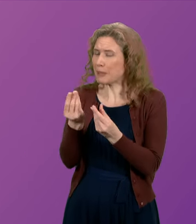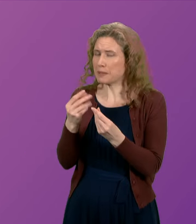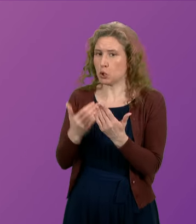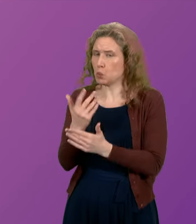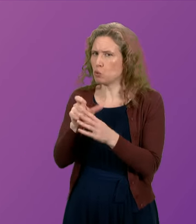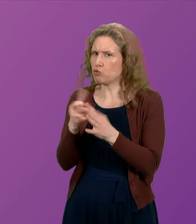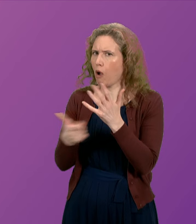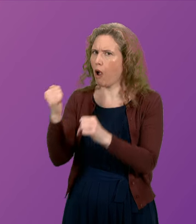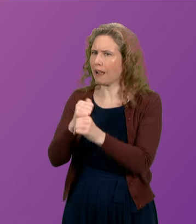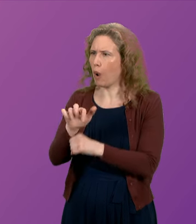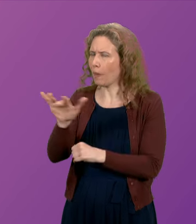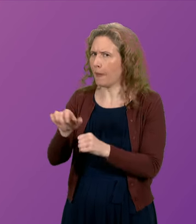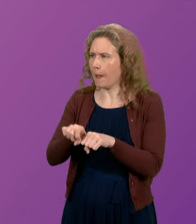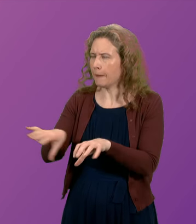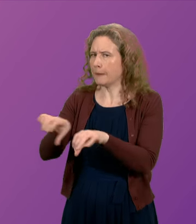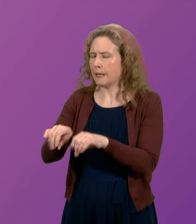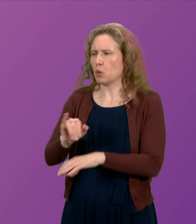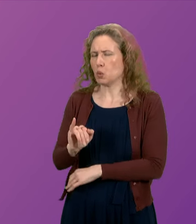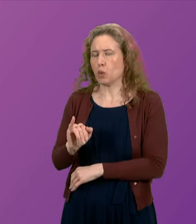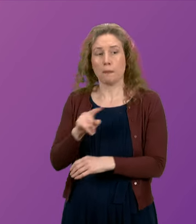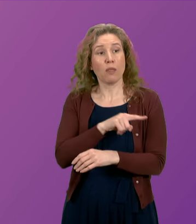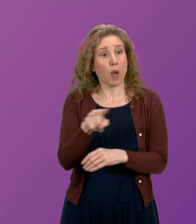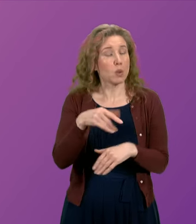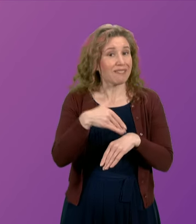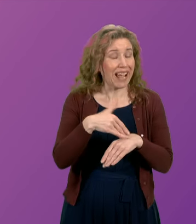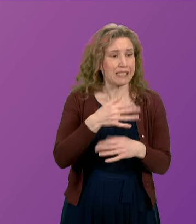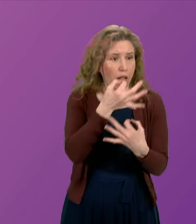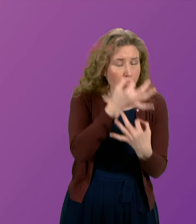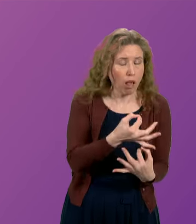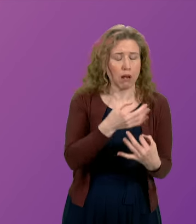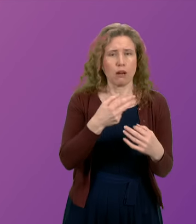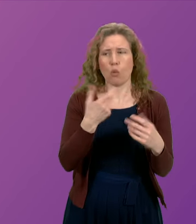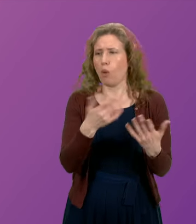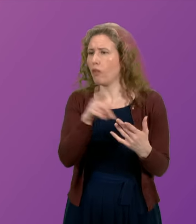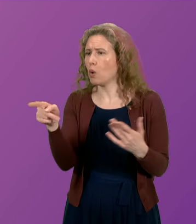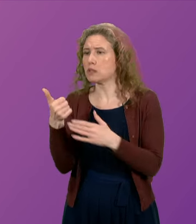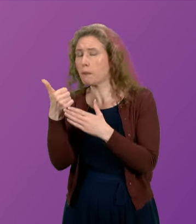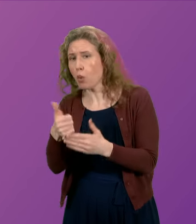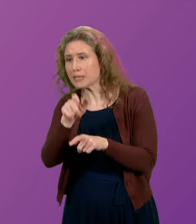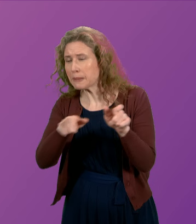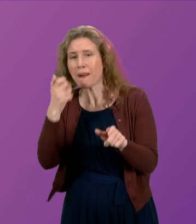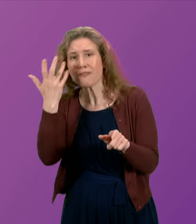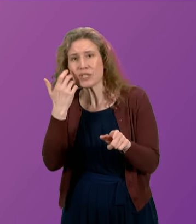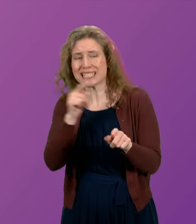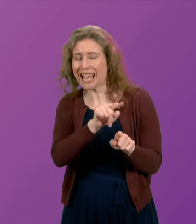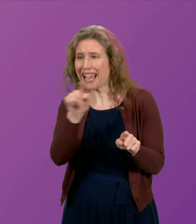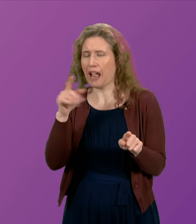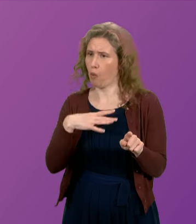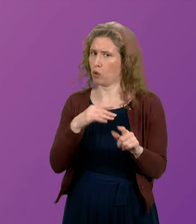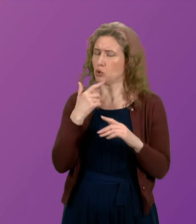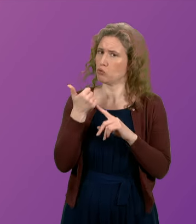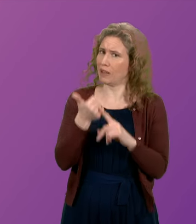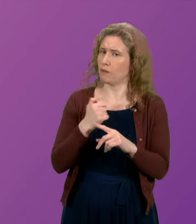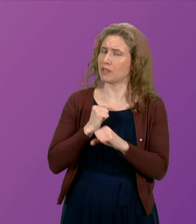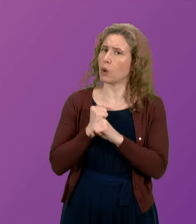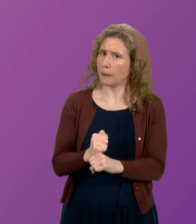but for those affected by problem substance use or those working in the field who are supporting people every day, I want to reinforce